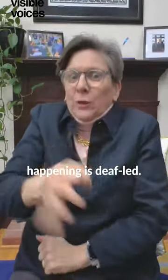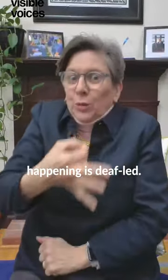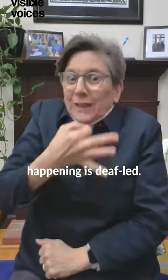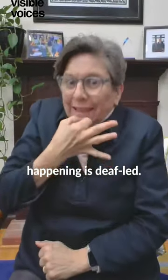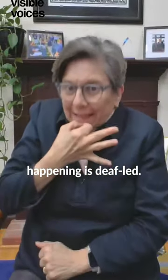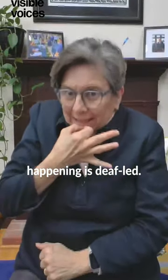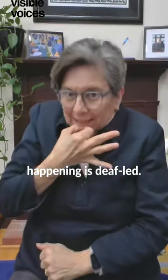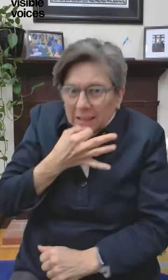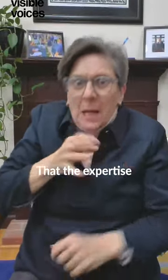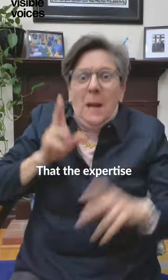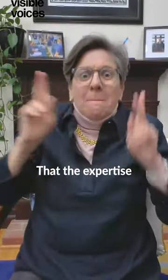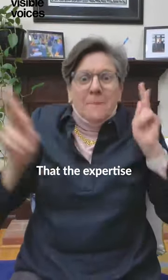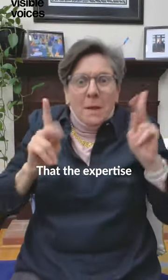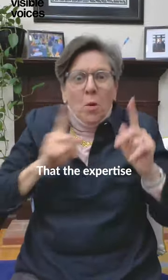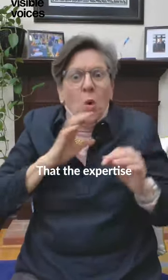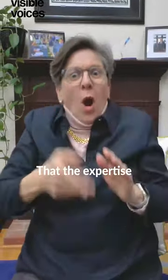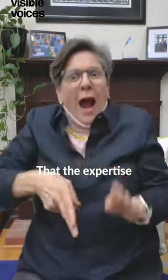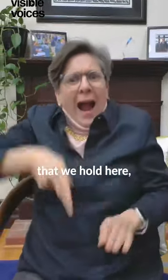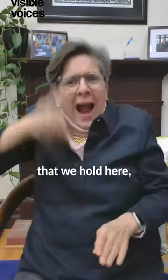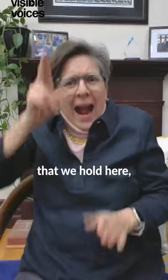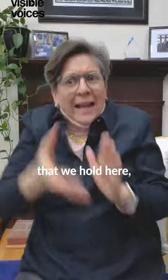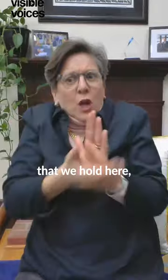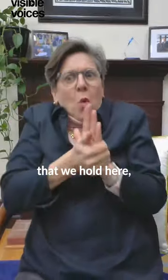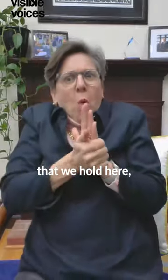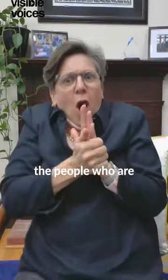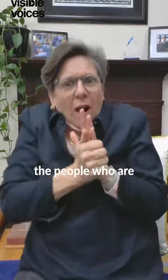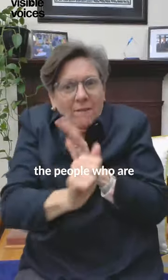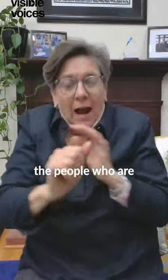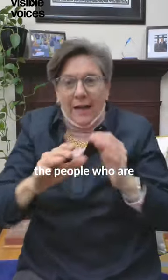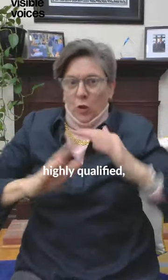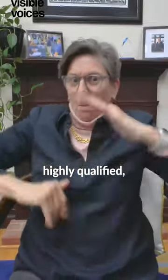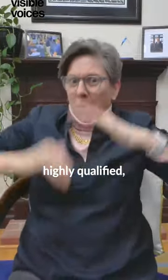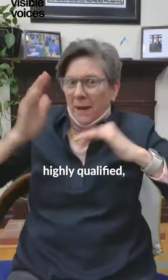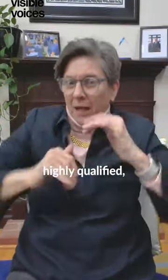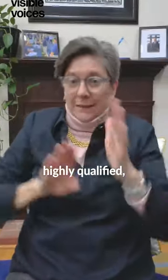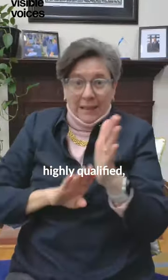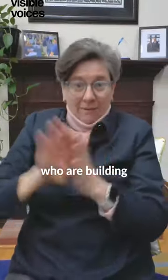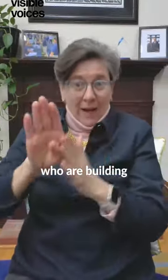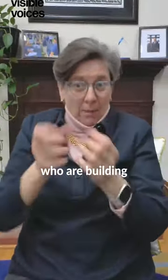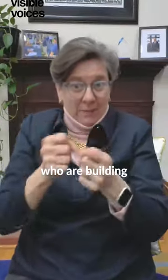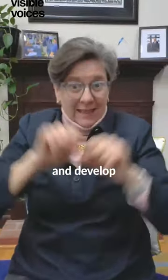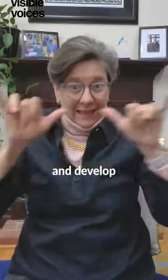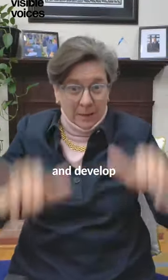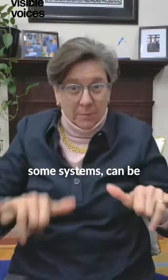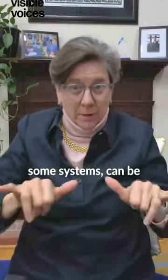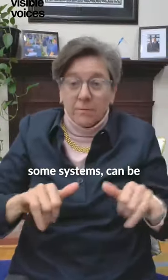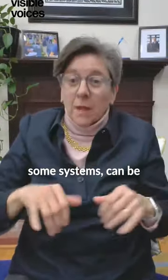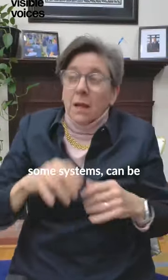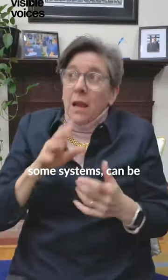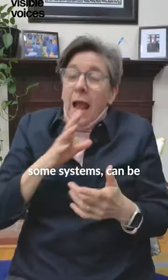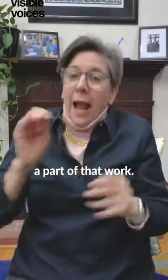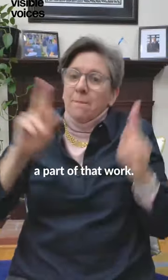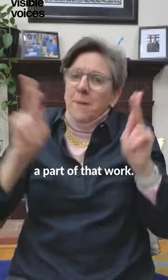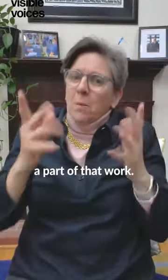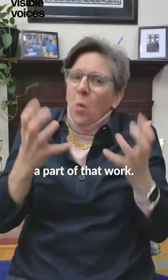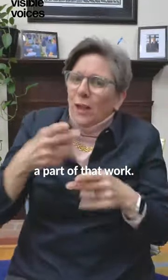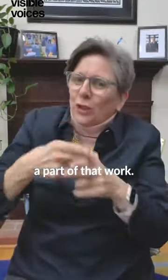deaf-led, that the expertise that we hold here, the people who are highly qualified, are building and developing systems can be a part of that work.